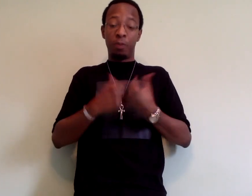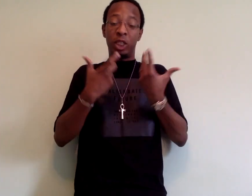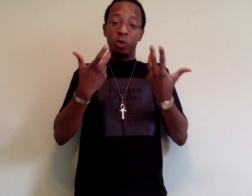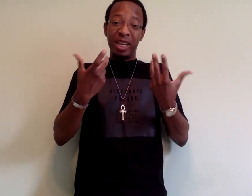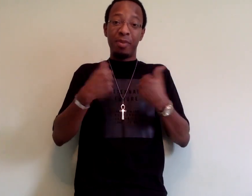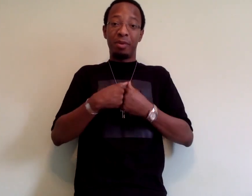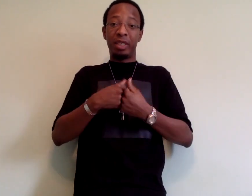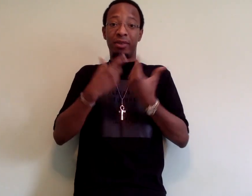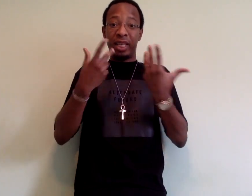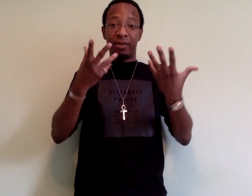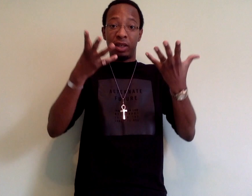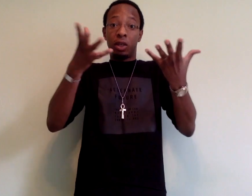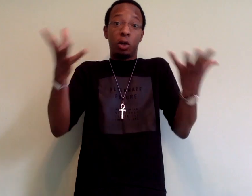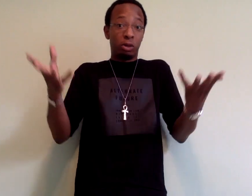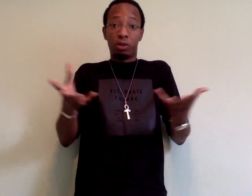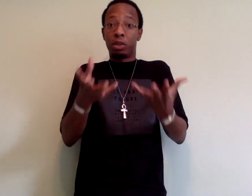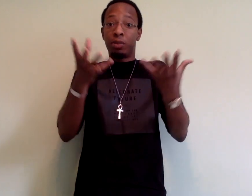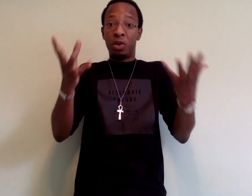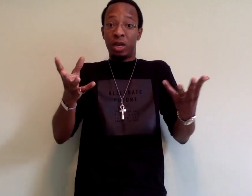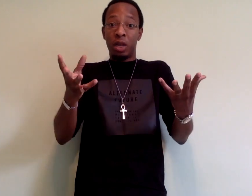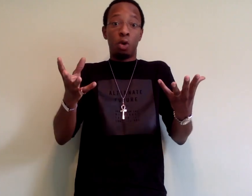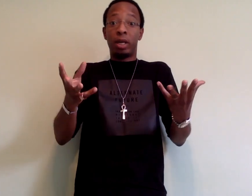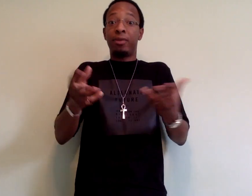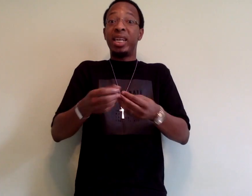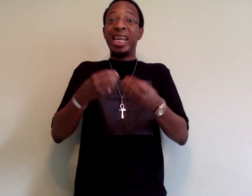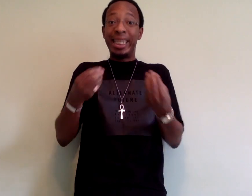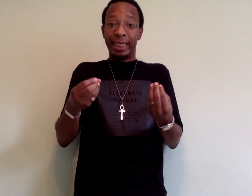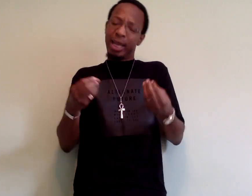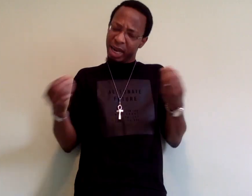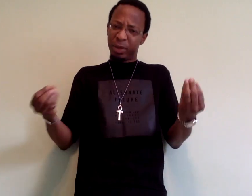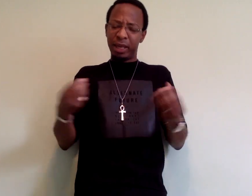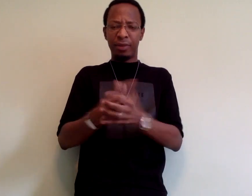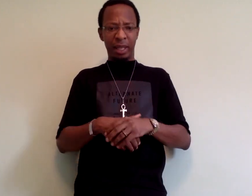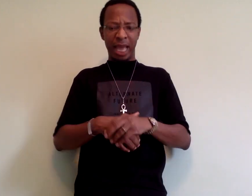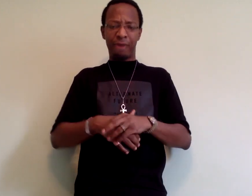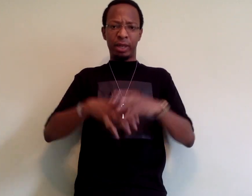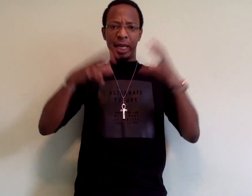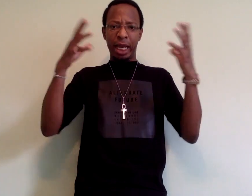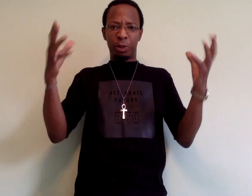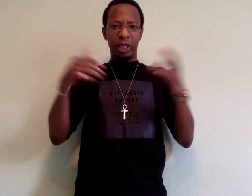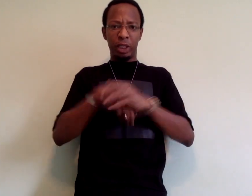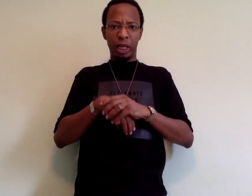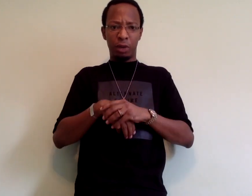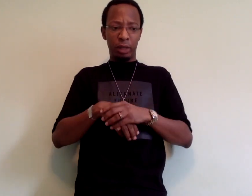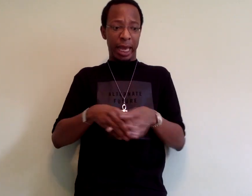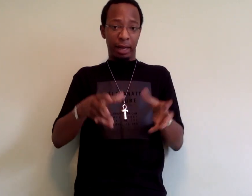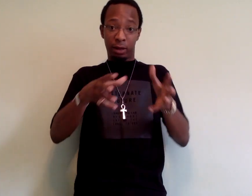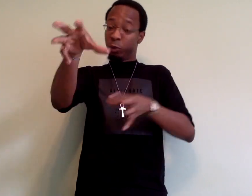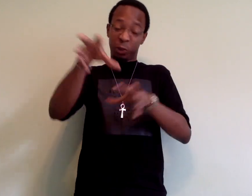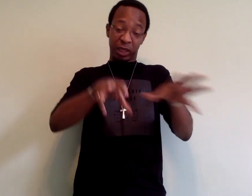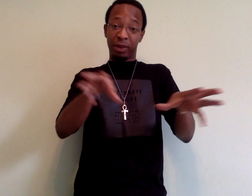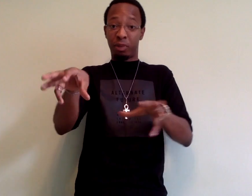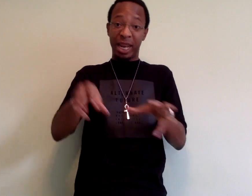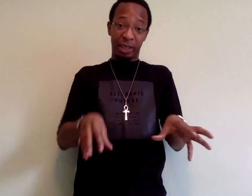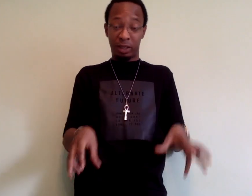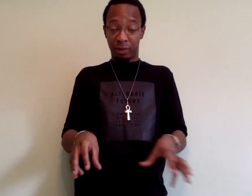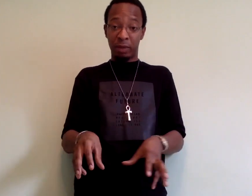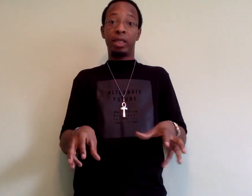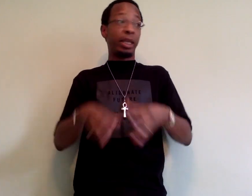between members of a given cultural community or a given nation. I believe that the African diaspora in general and specific branches of it, such